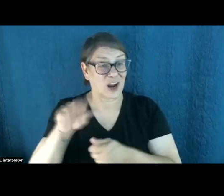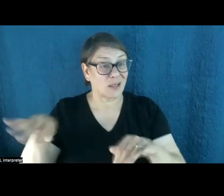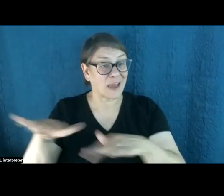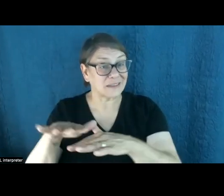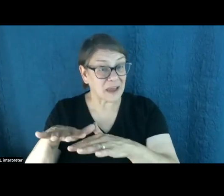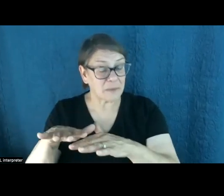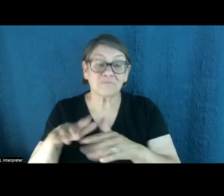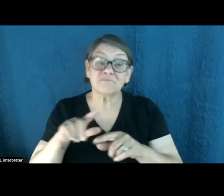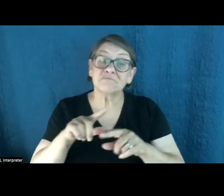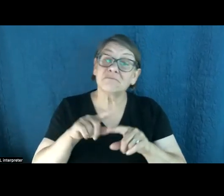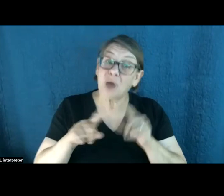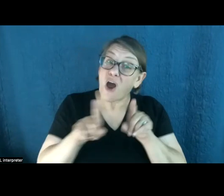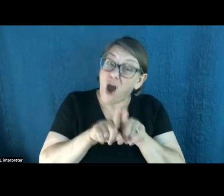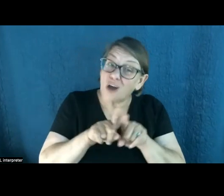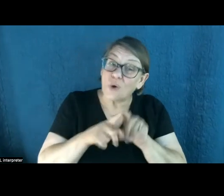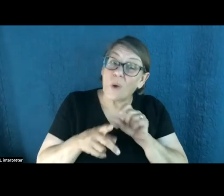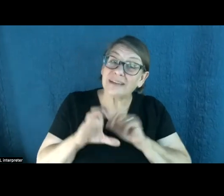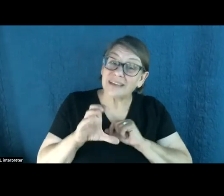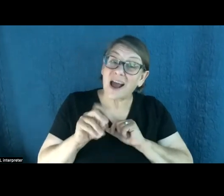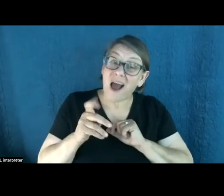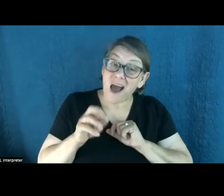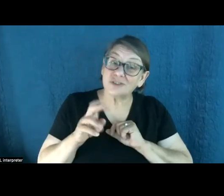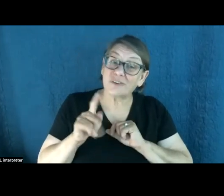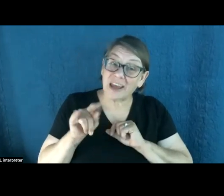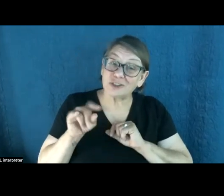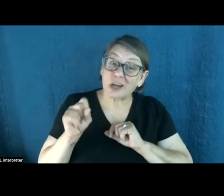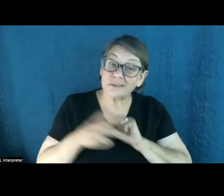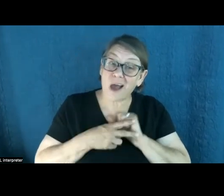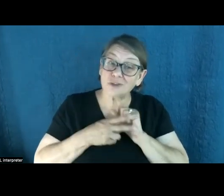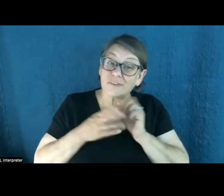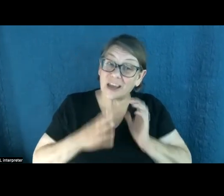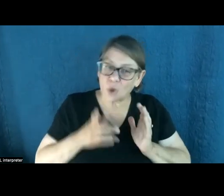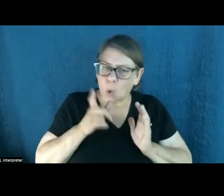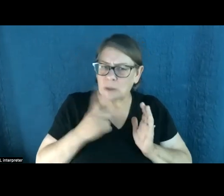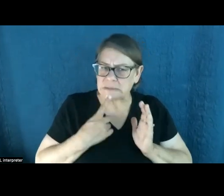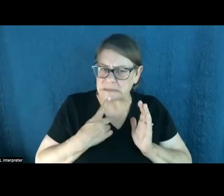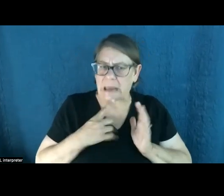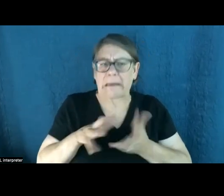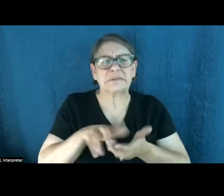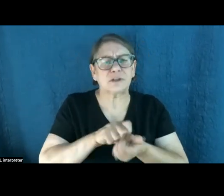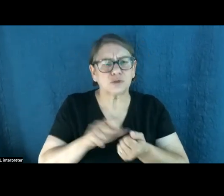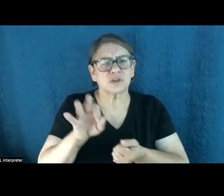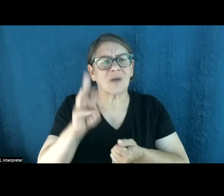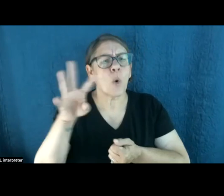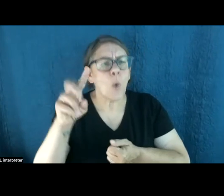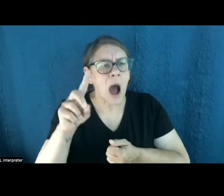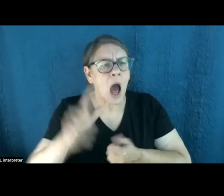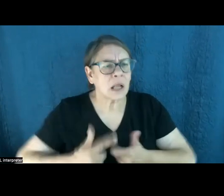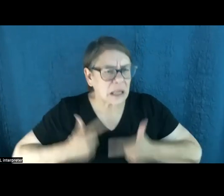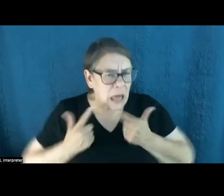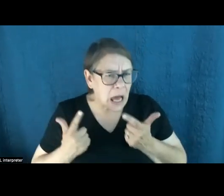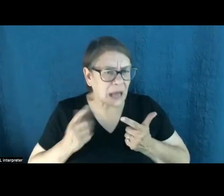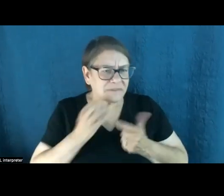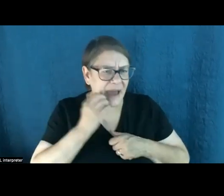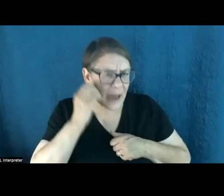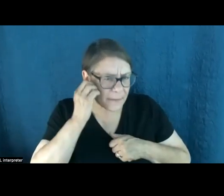of the time it's conservationists. You actually have environmentalists, not all of them, but some of them who say that the destruction of wildlife habitat for big solar